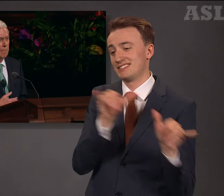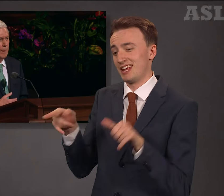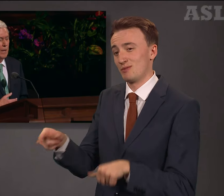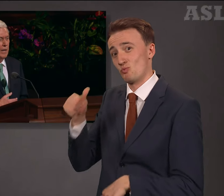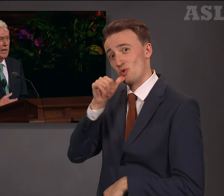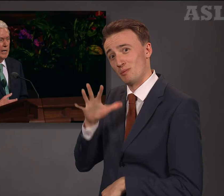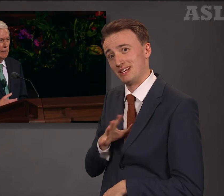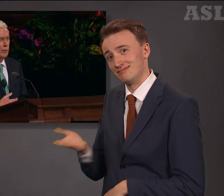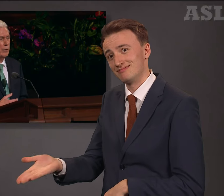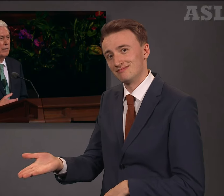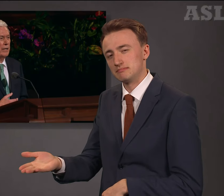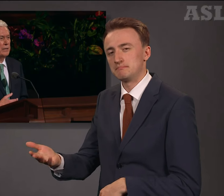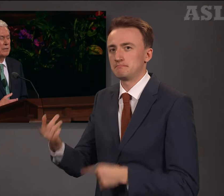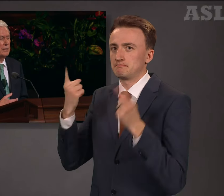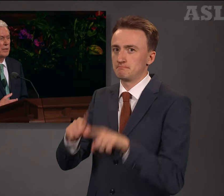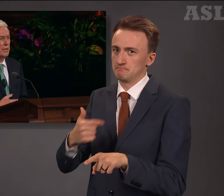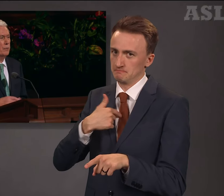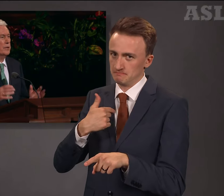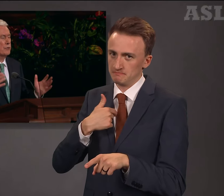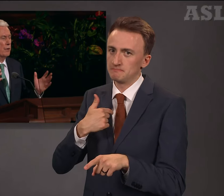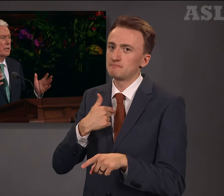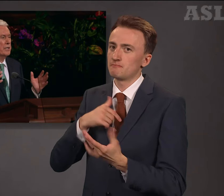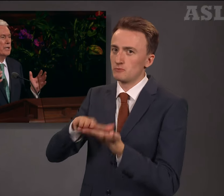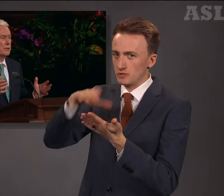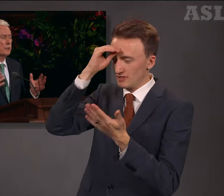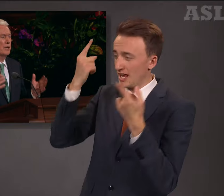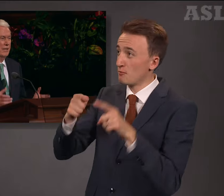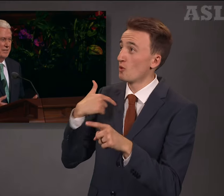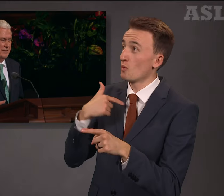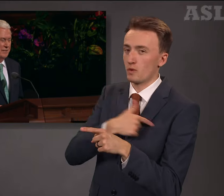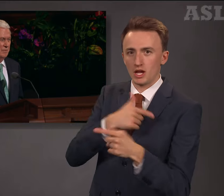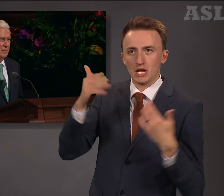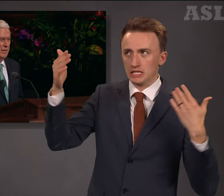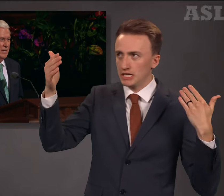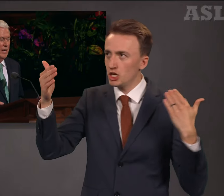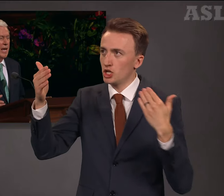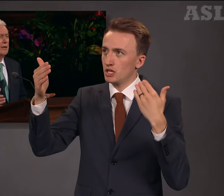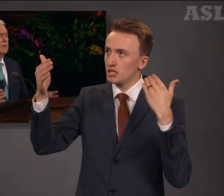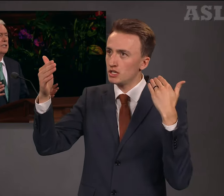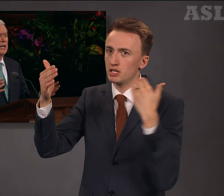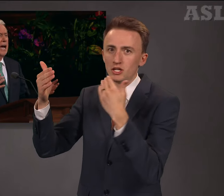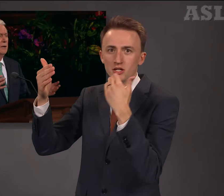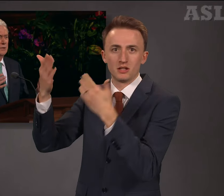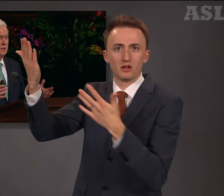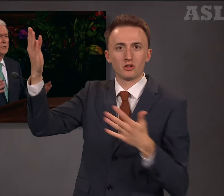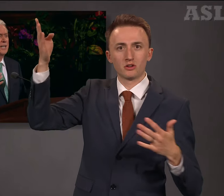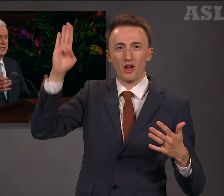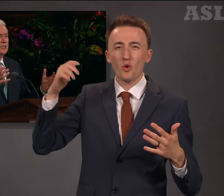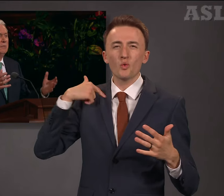I have learned that if we draw near to God and reach out to touch Him,